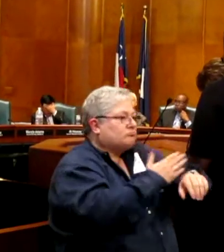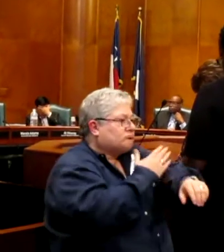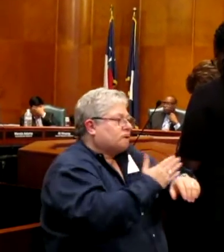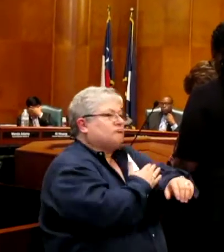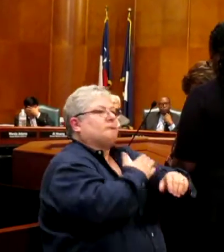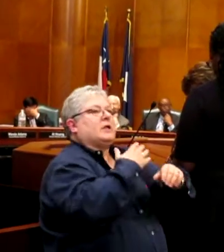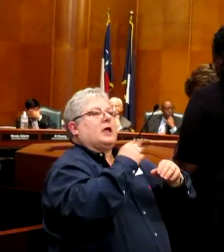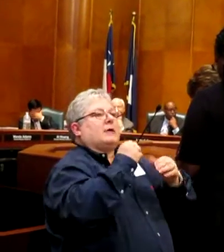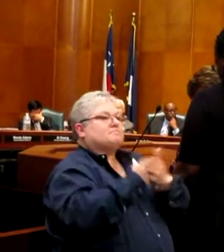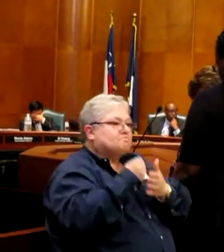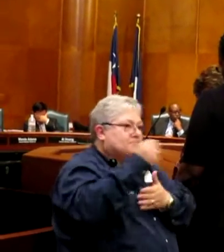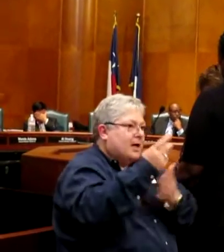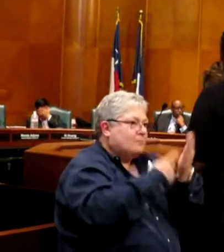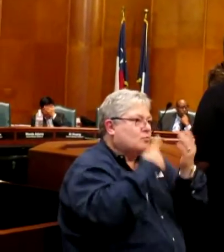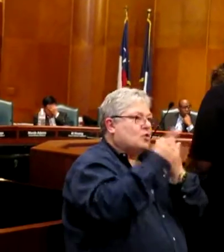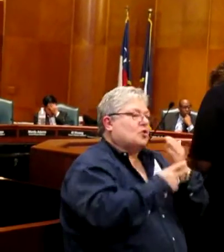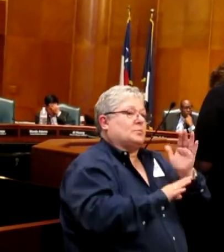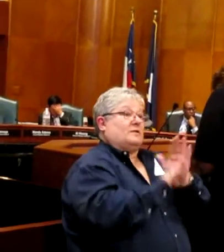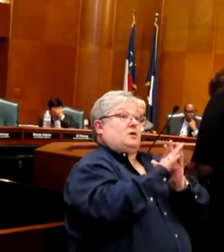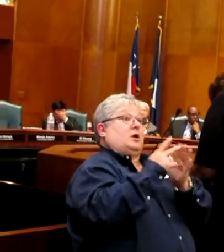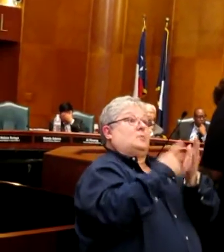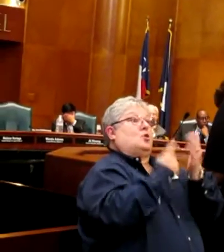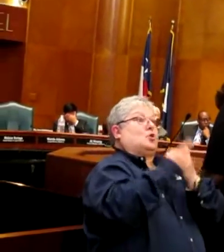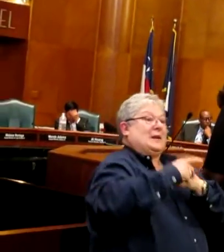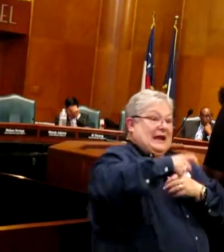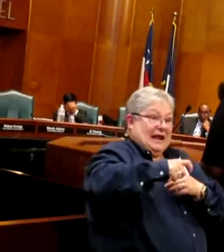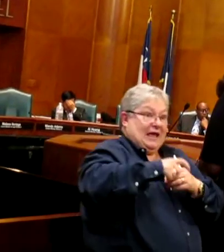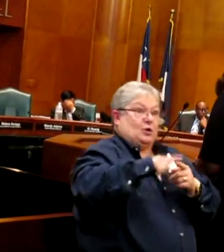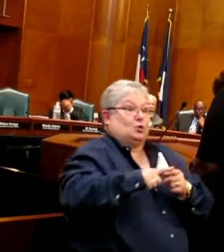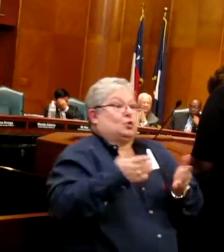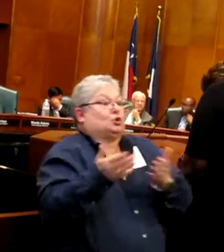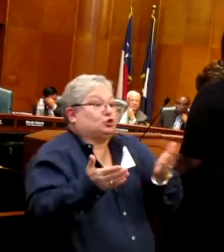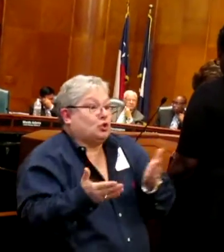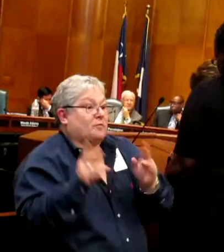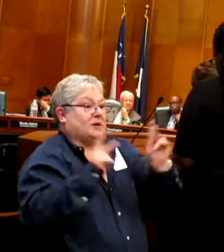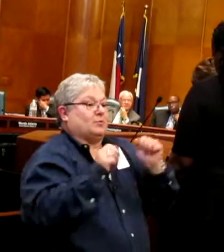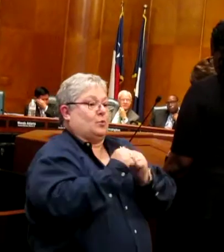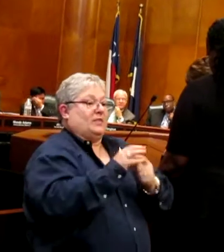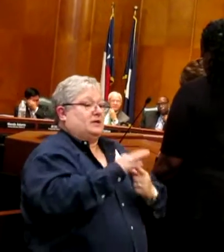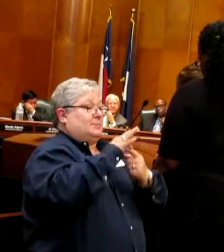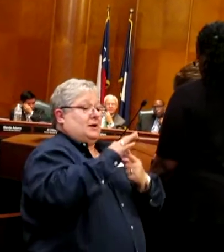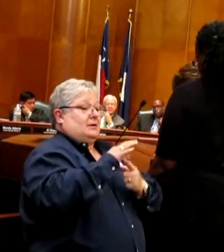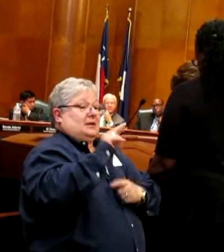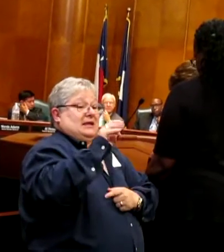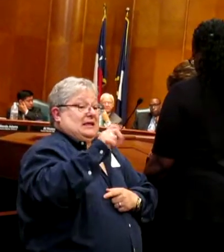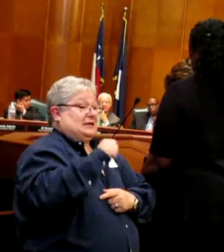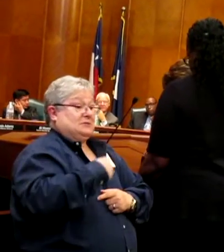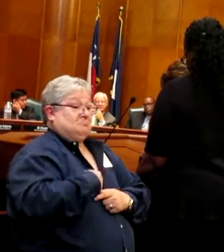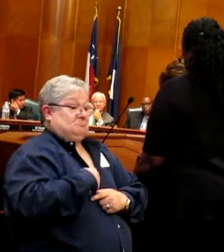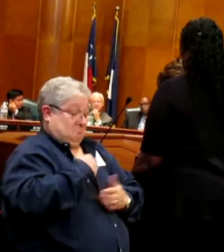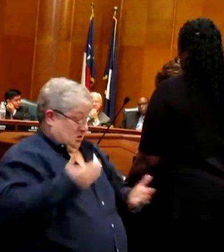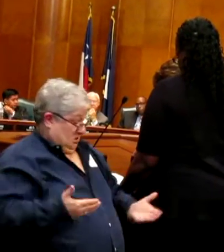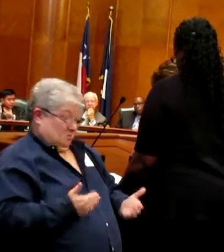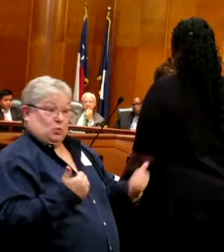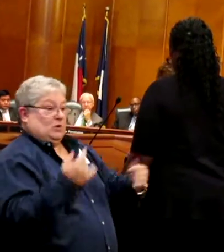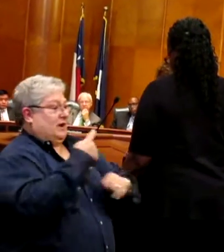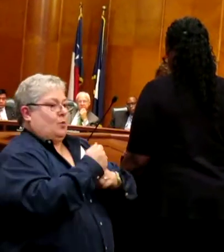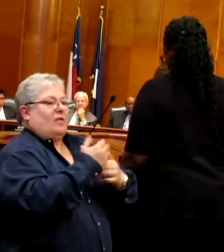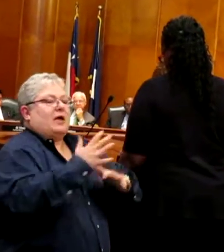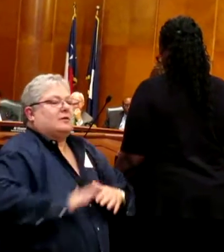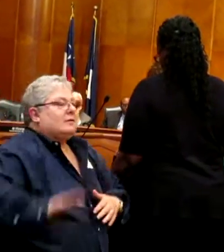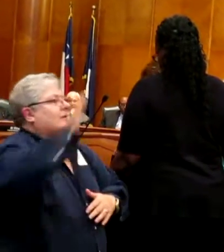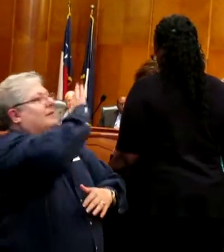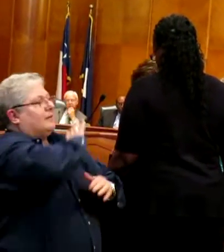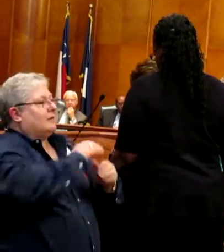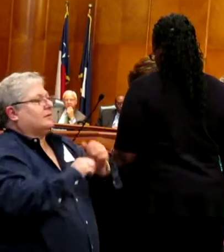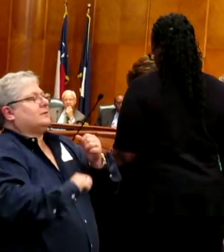property and develop programs necessary to serve individuals with special needs. I would not be standing here today without your support when each of